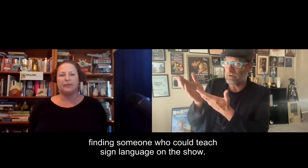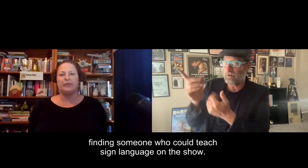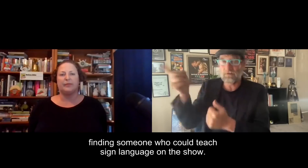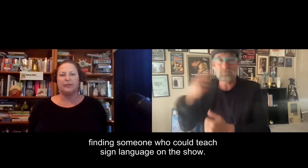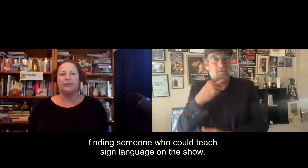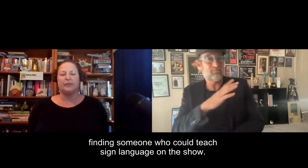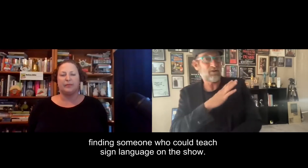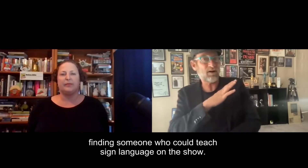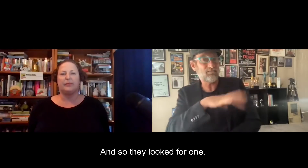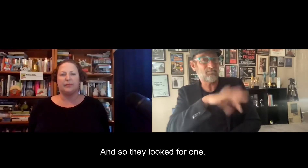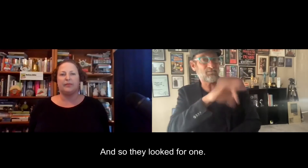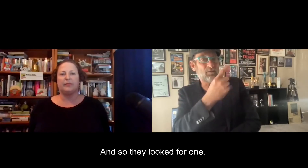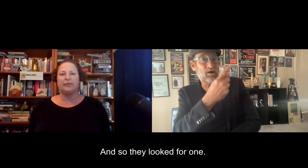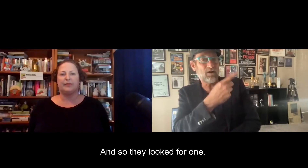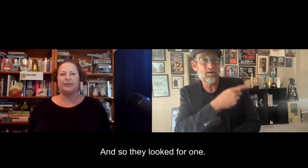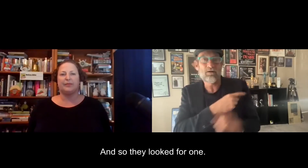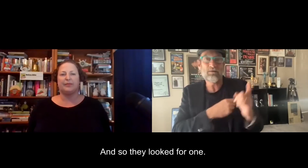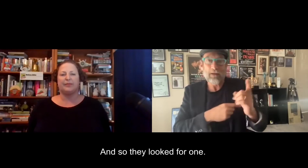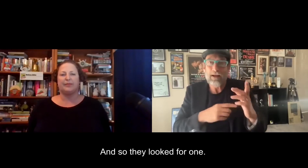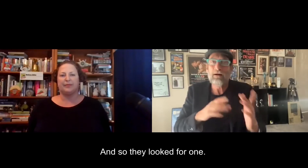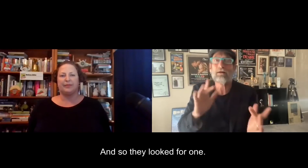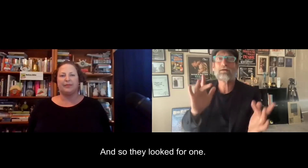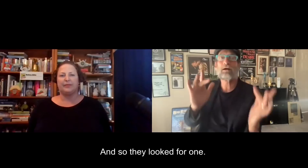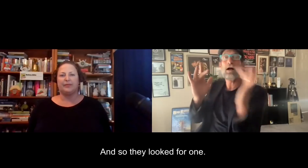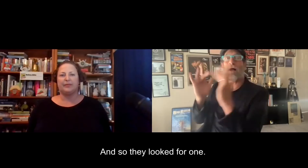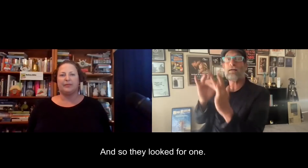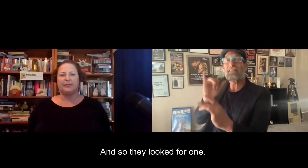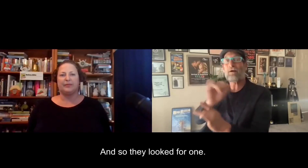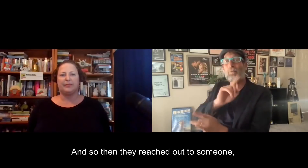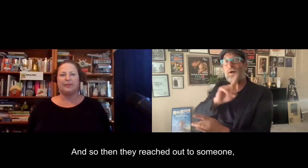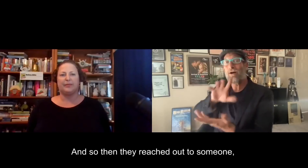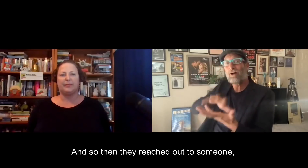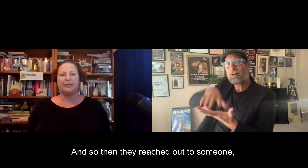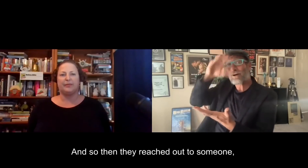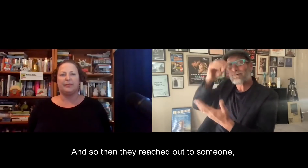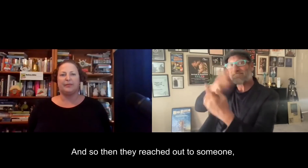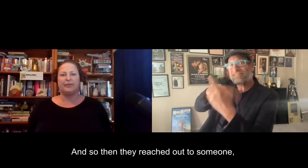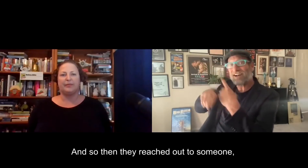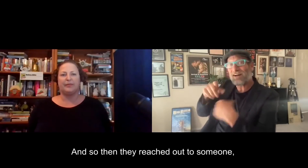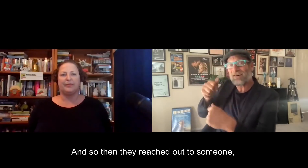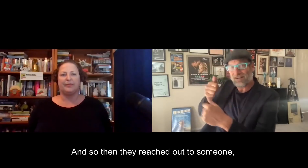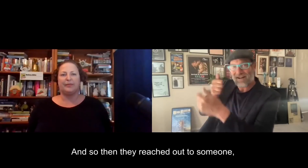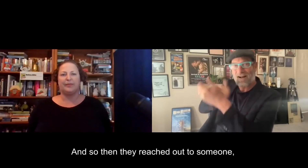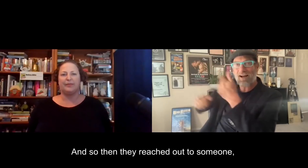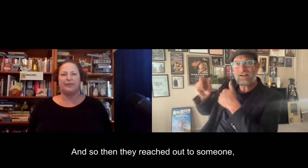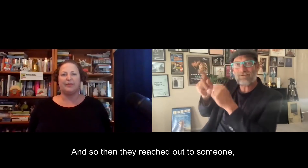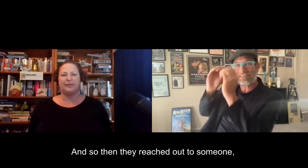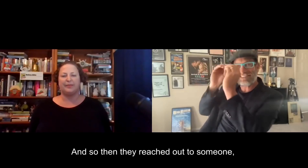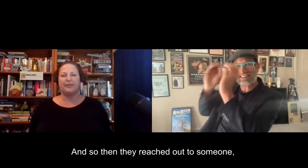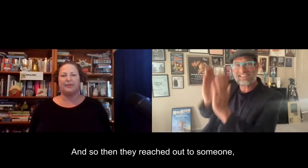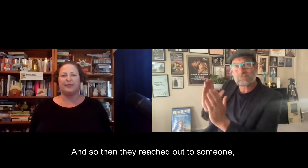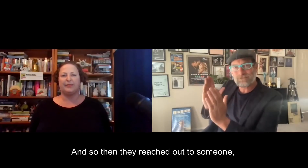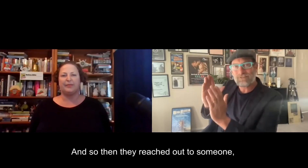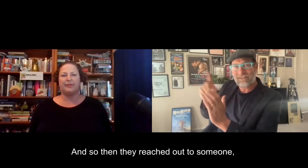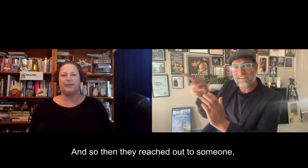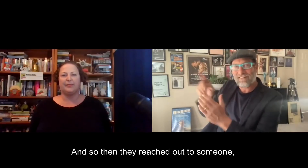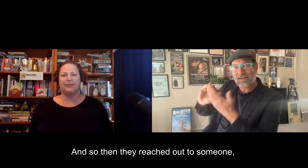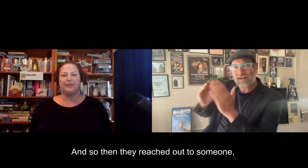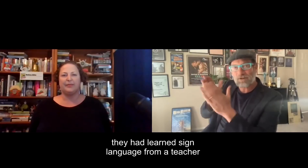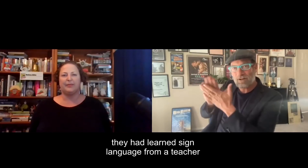And so they were they looked for one. And so then they reached out to someone. They had